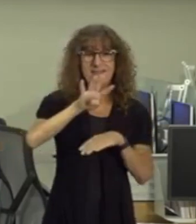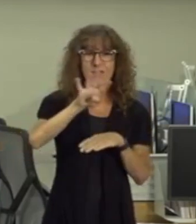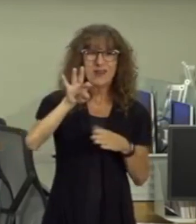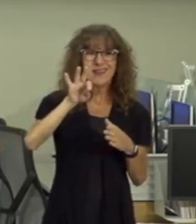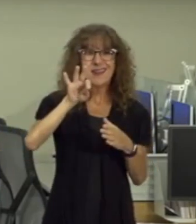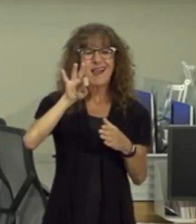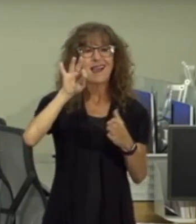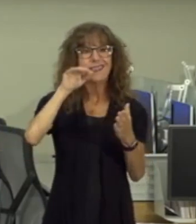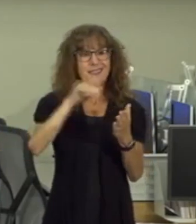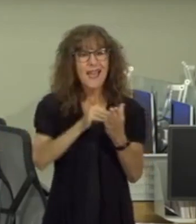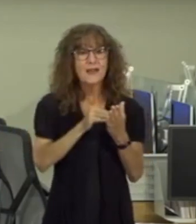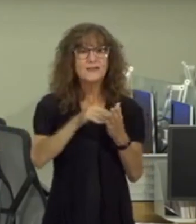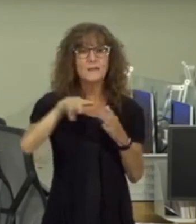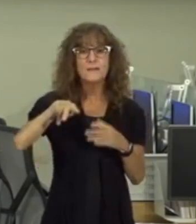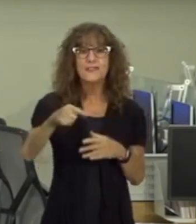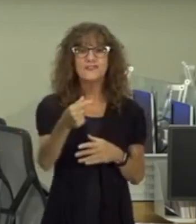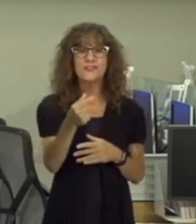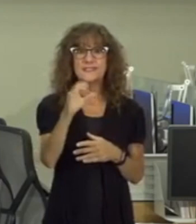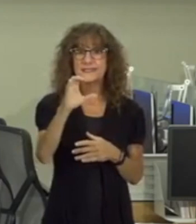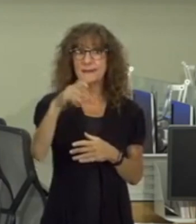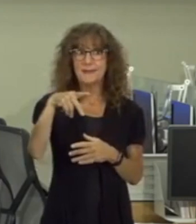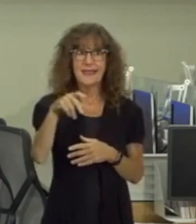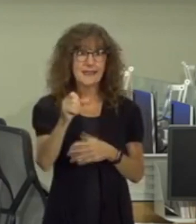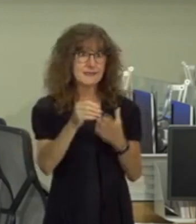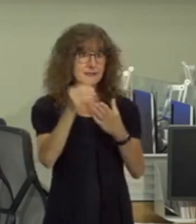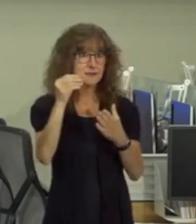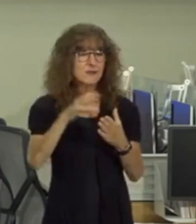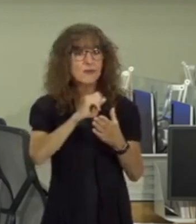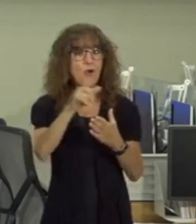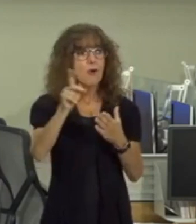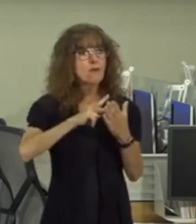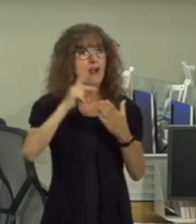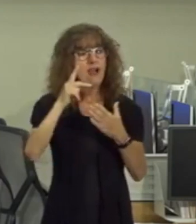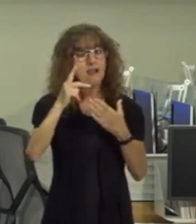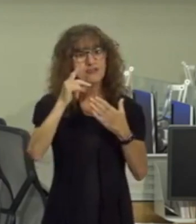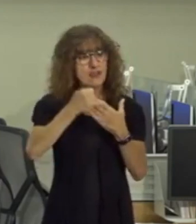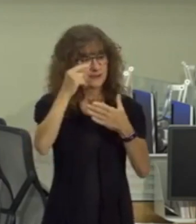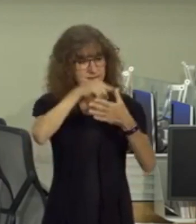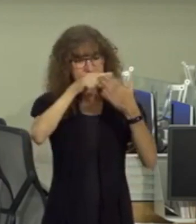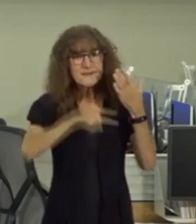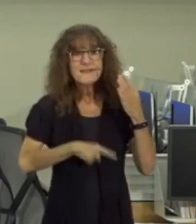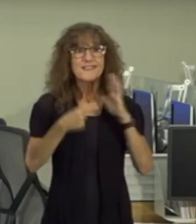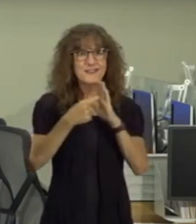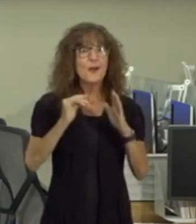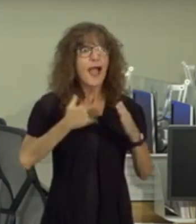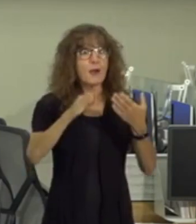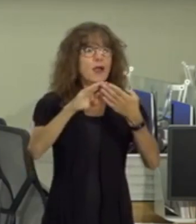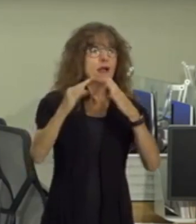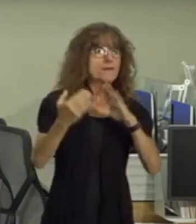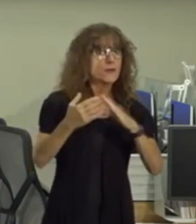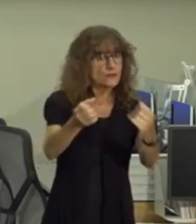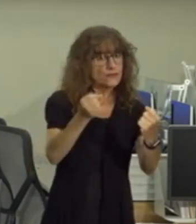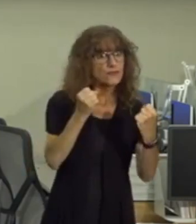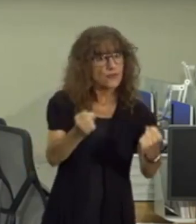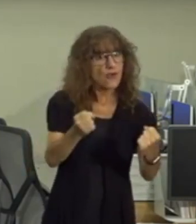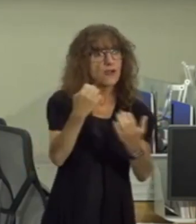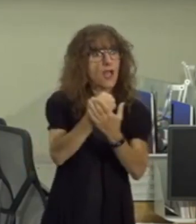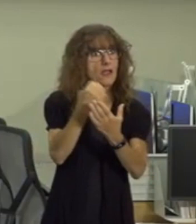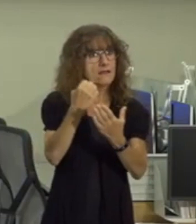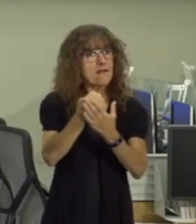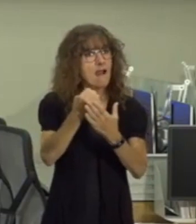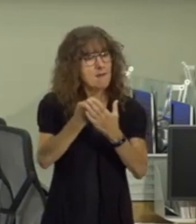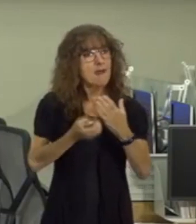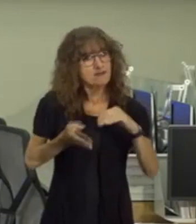pgcps students and all of these projects that i touched on indicate that our community is in a strong economic